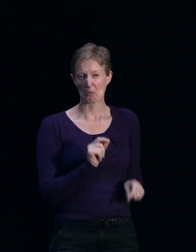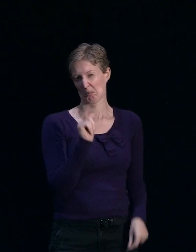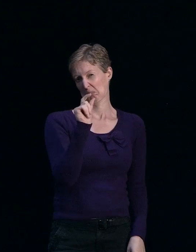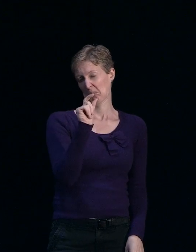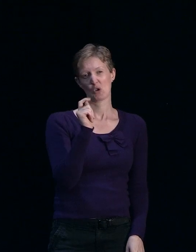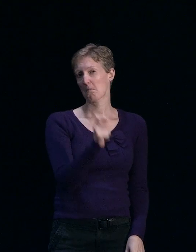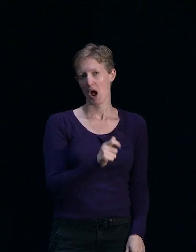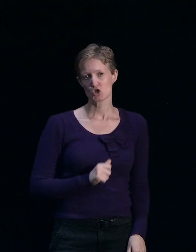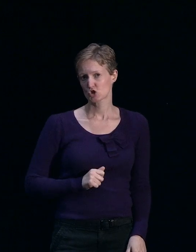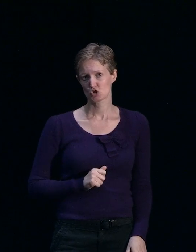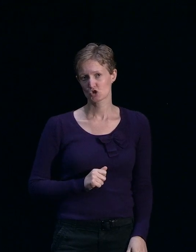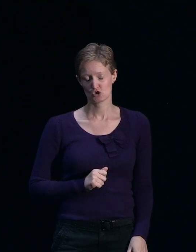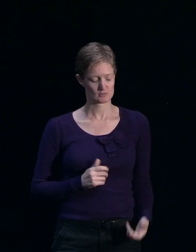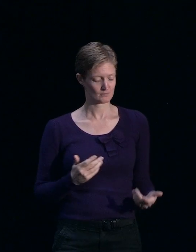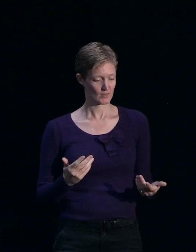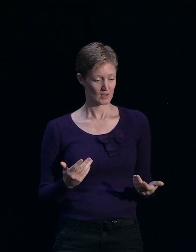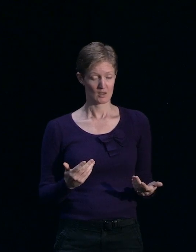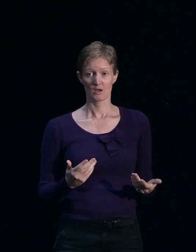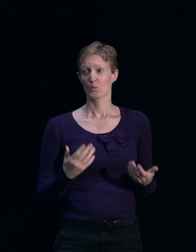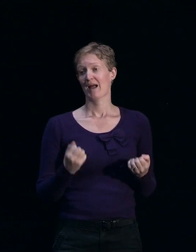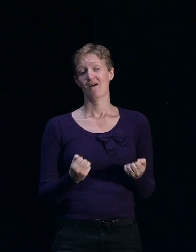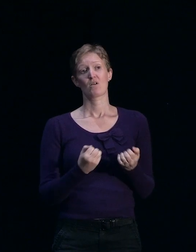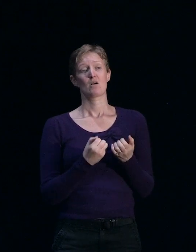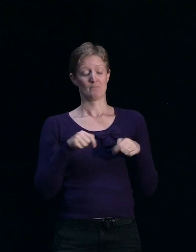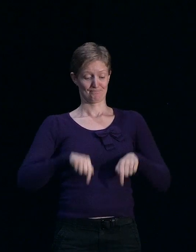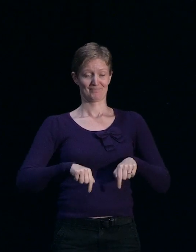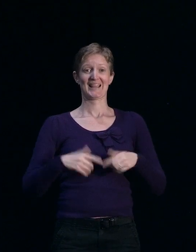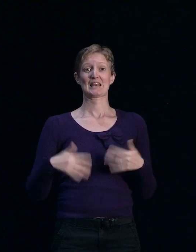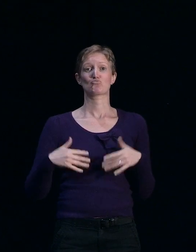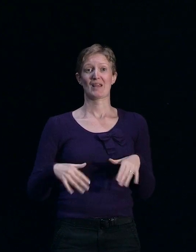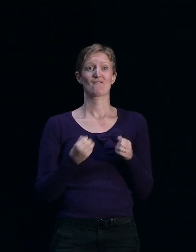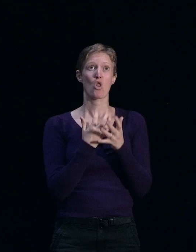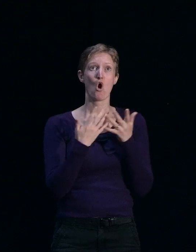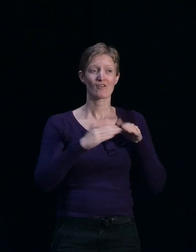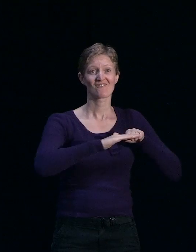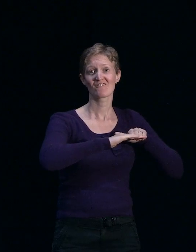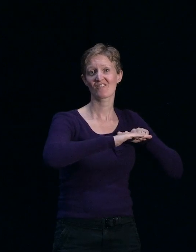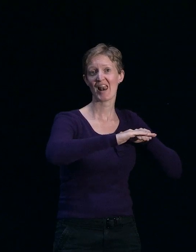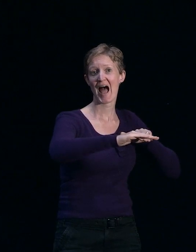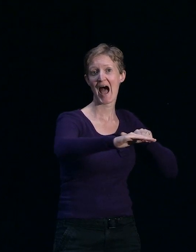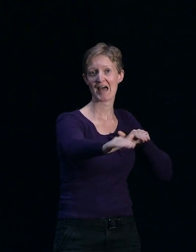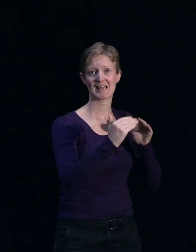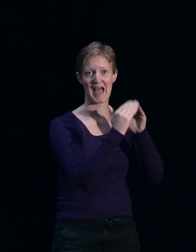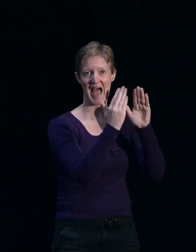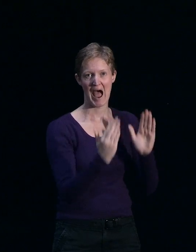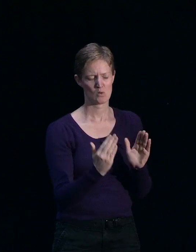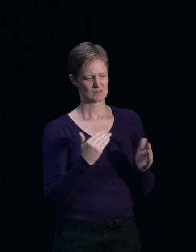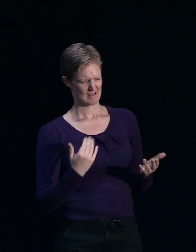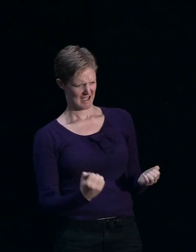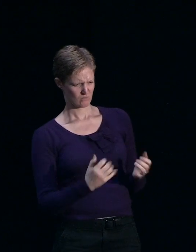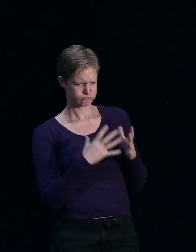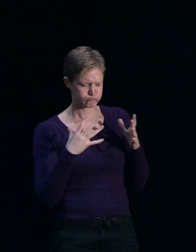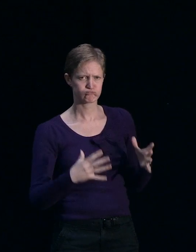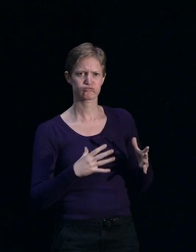Seeing there were such a large number of houses in Canterbury on the flat land that had to be rebuilt or have major foundation